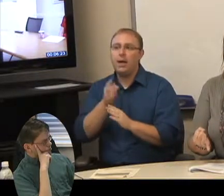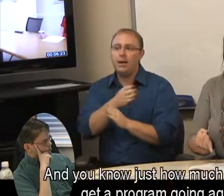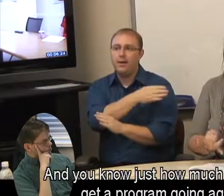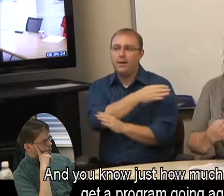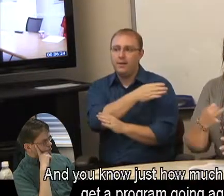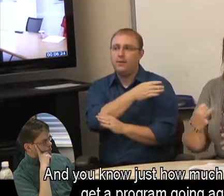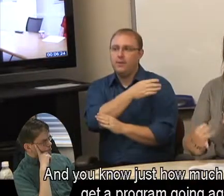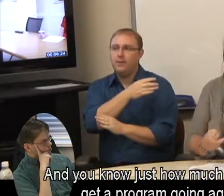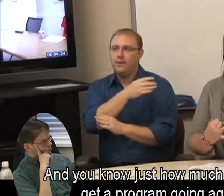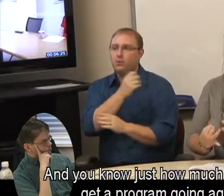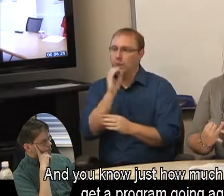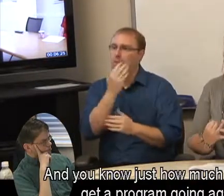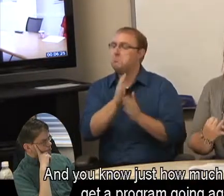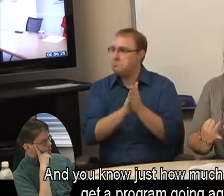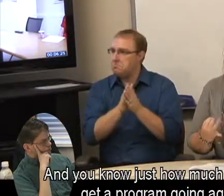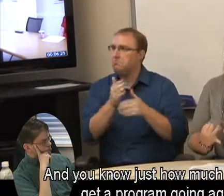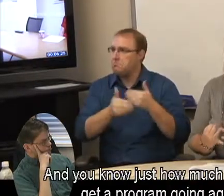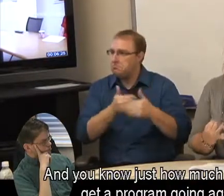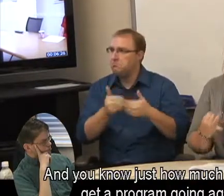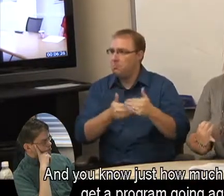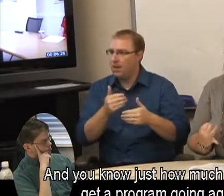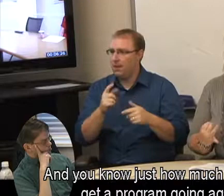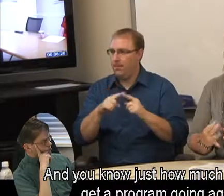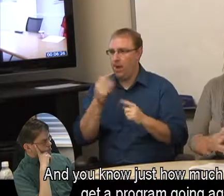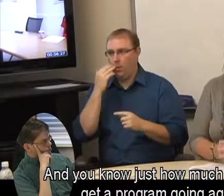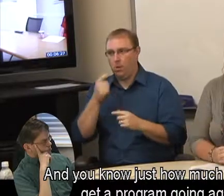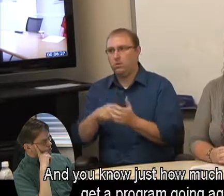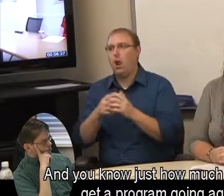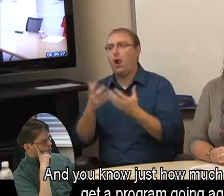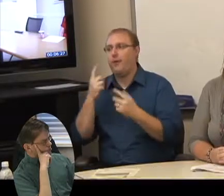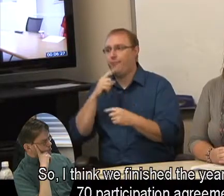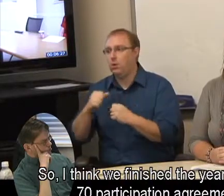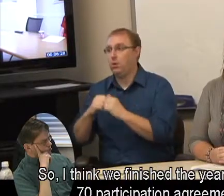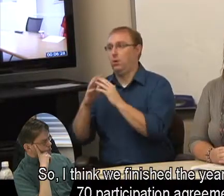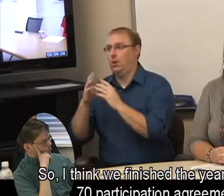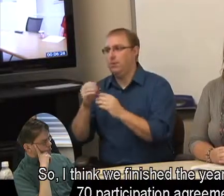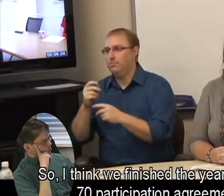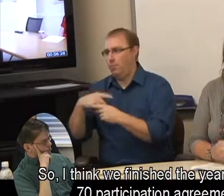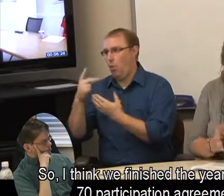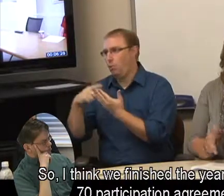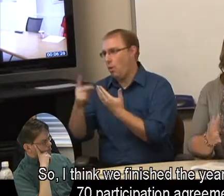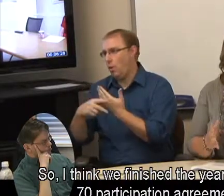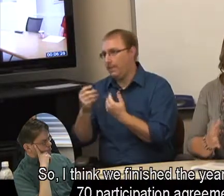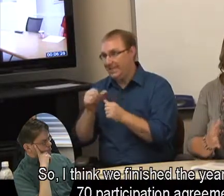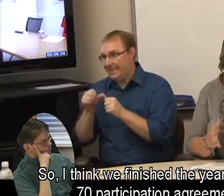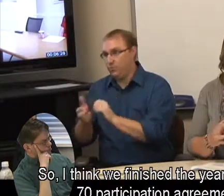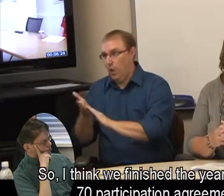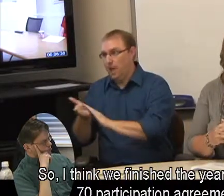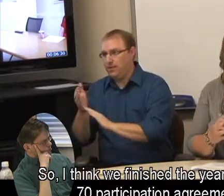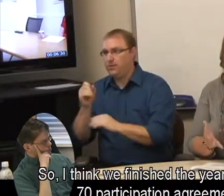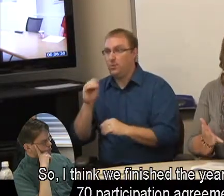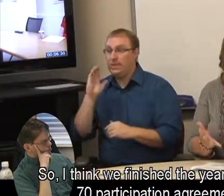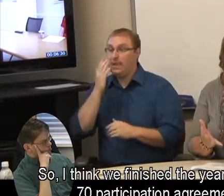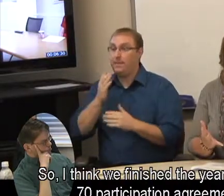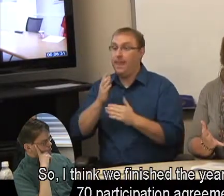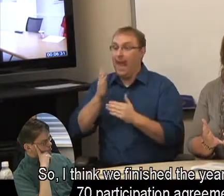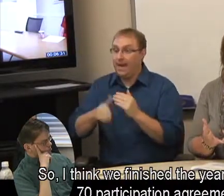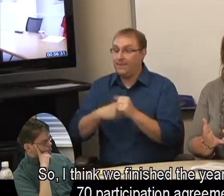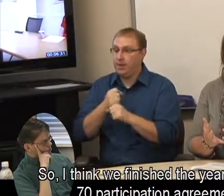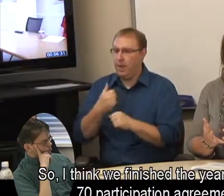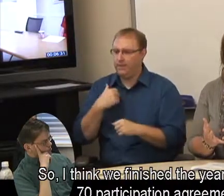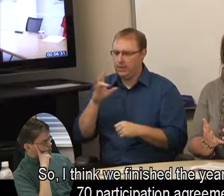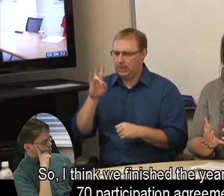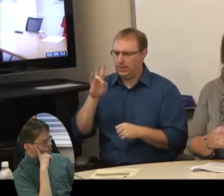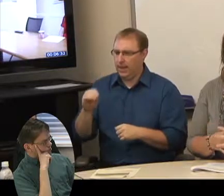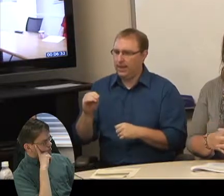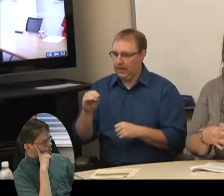And, you know, just kind of how much it takes to get a program going again. So I think we finished the year with about 70 participation